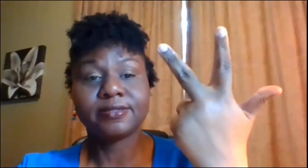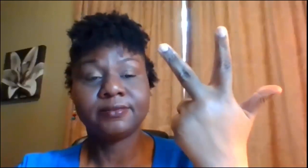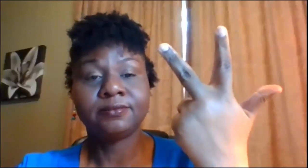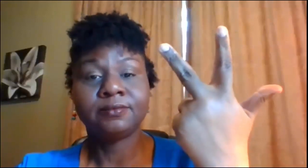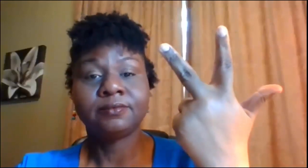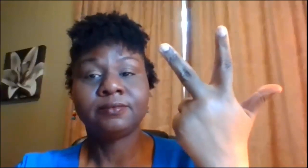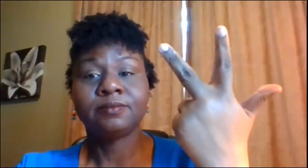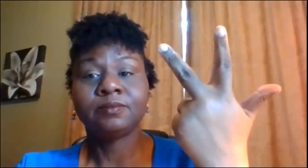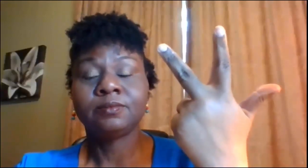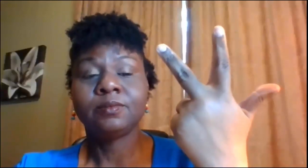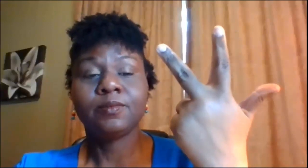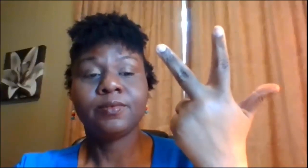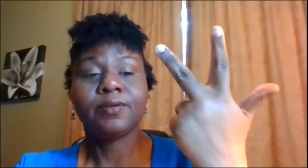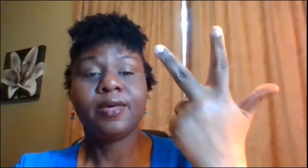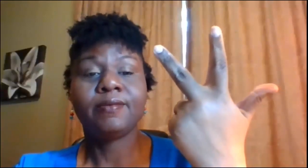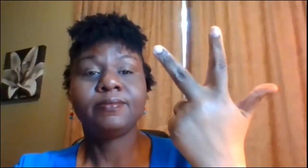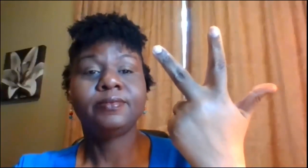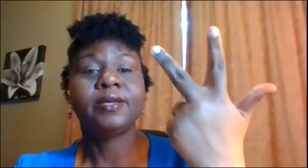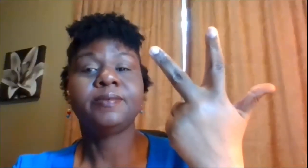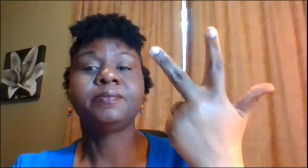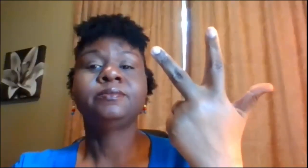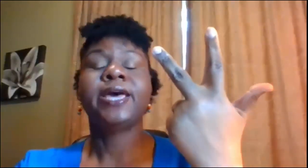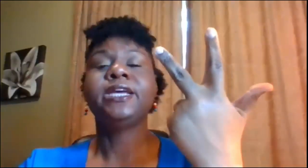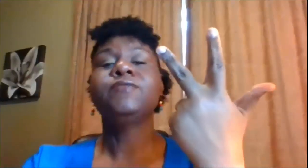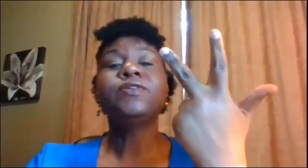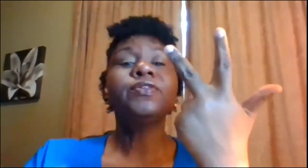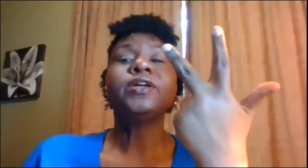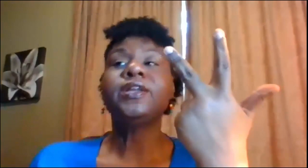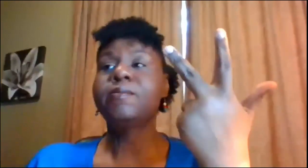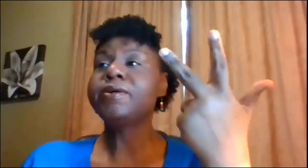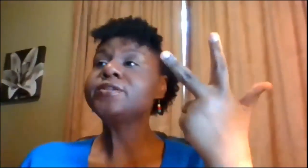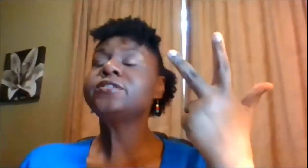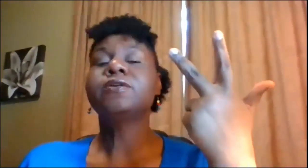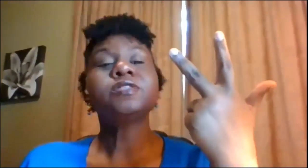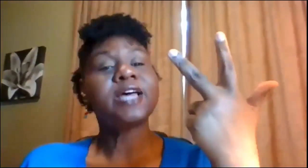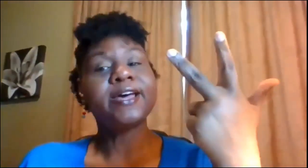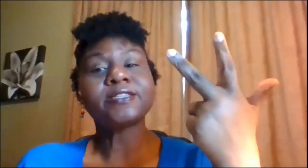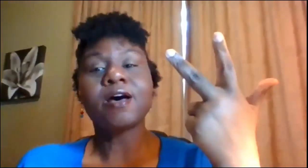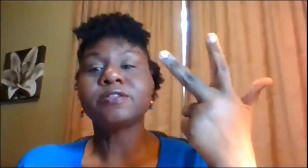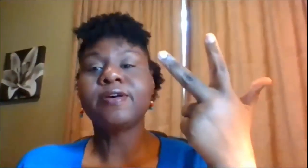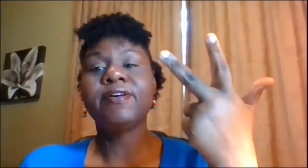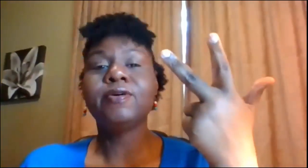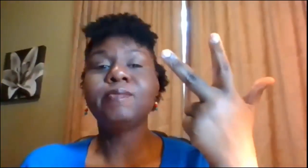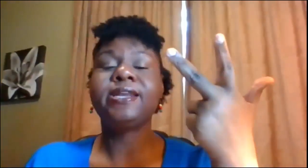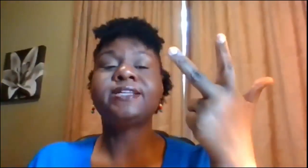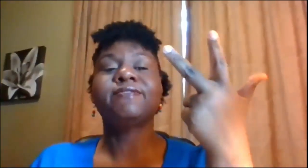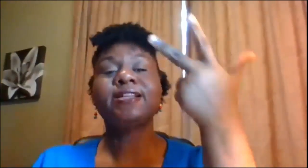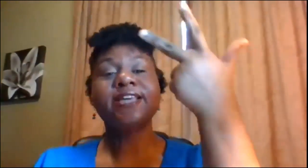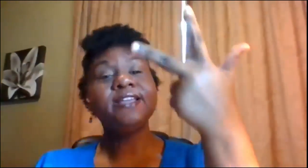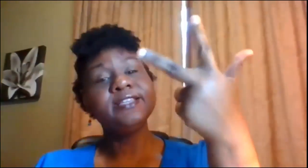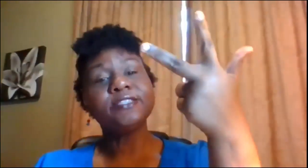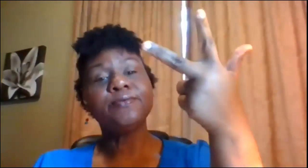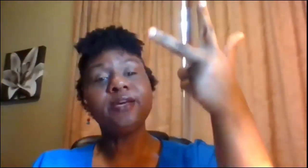and even for the numbers those signs also have other meanings if I take this three